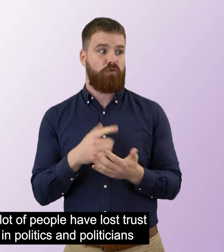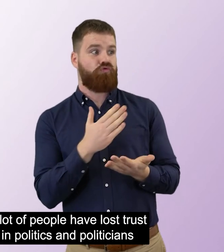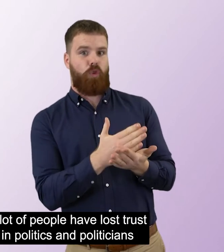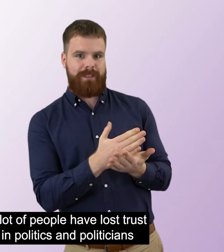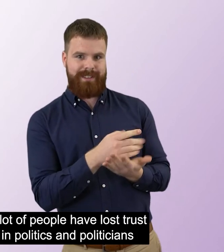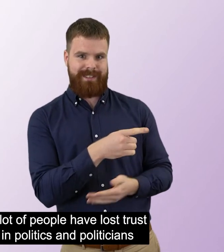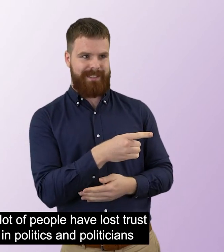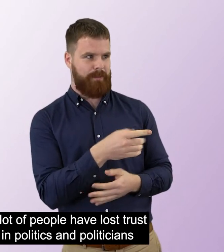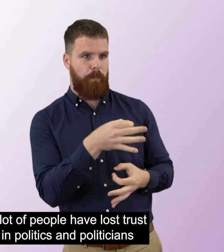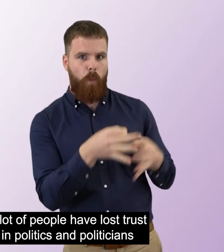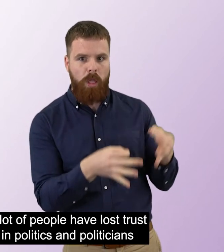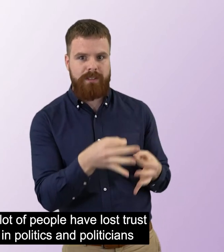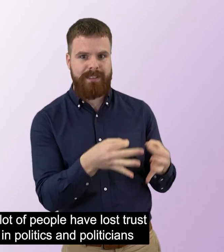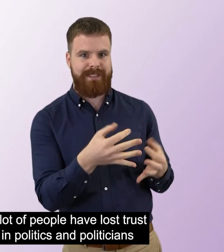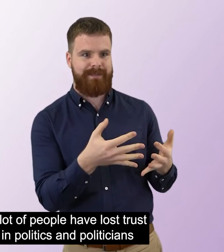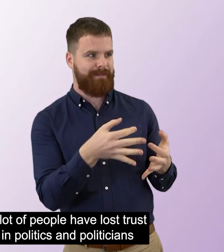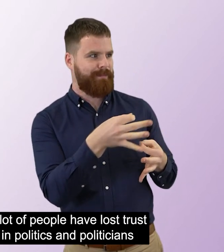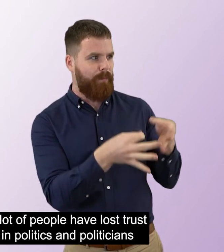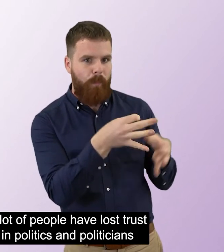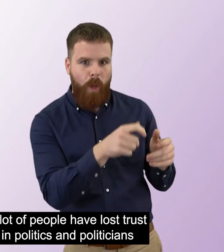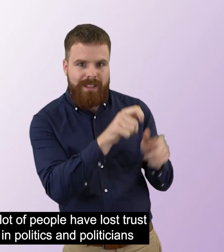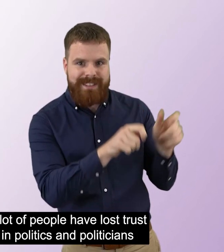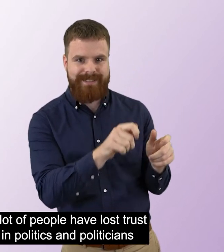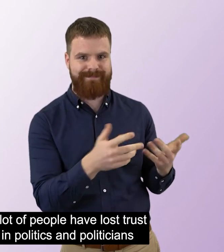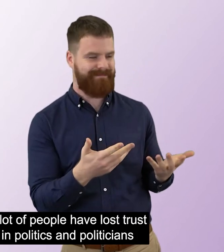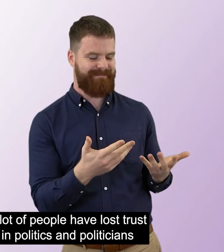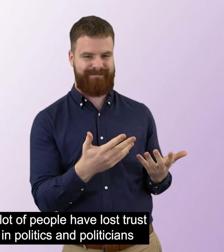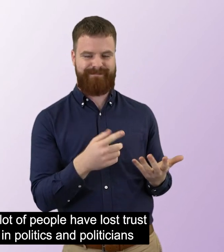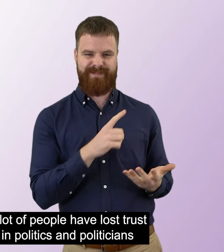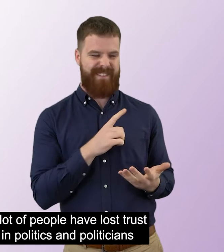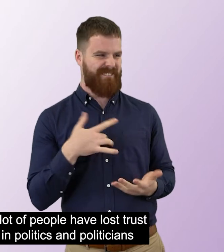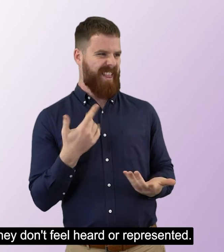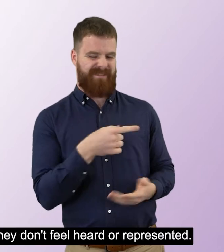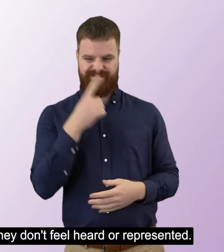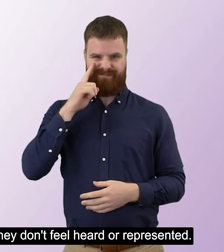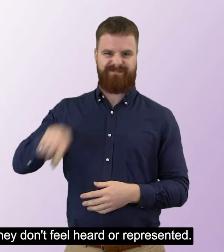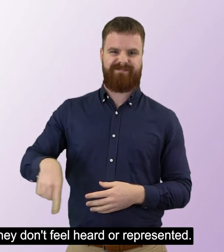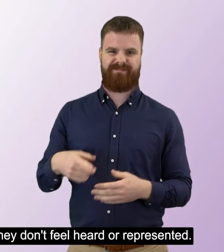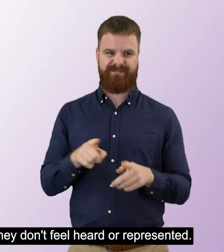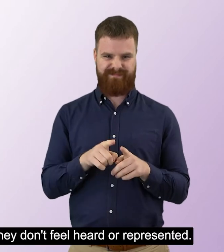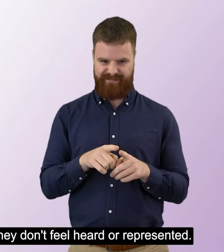A lot of people have lost trust in politics and politicians because they don't feel heard or represented.